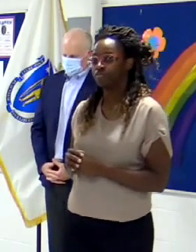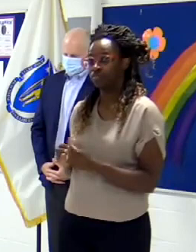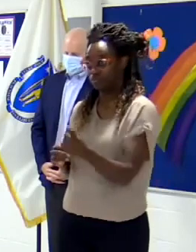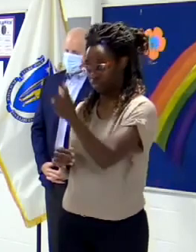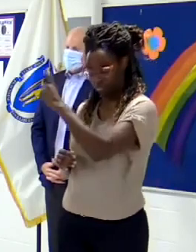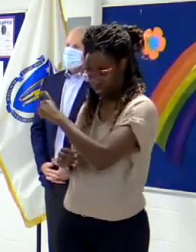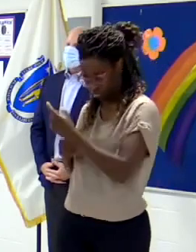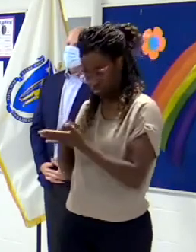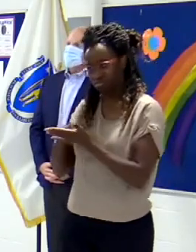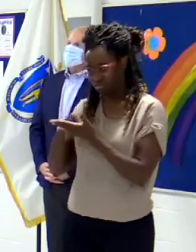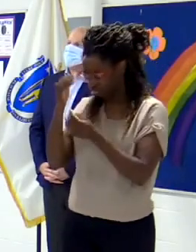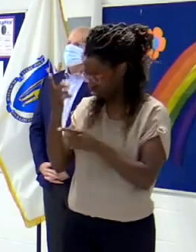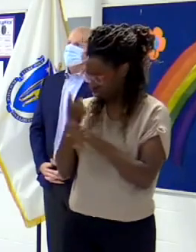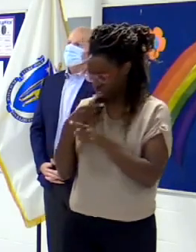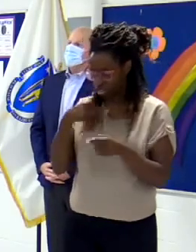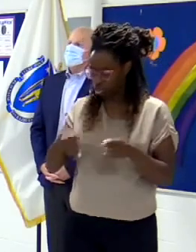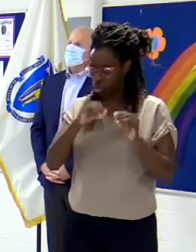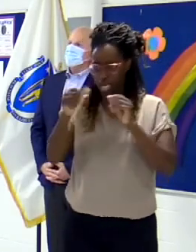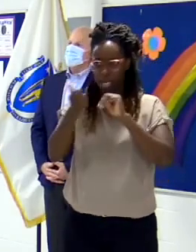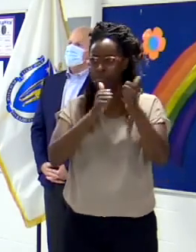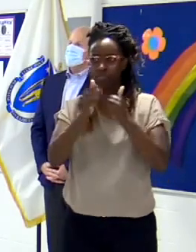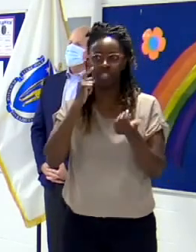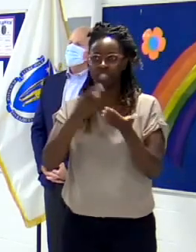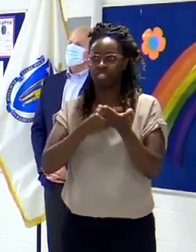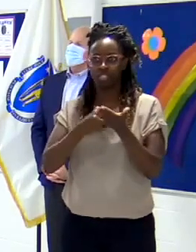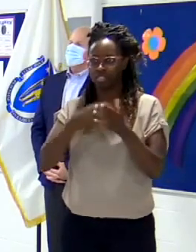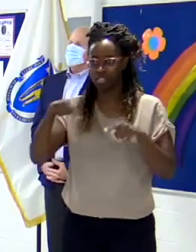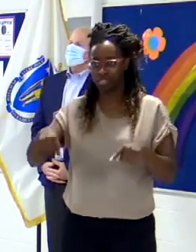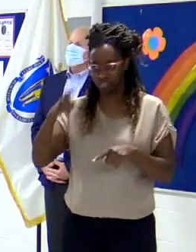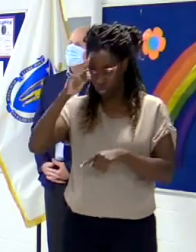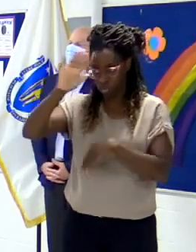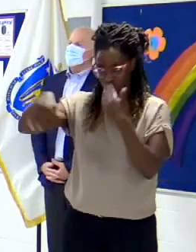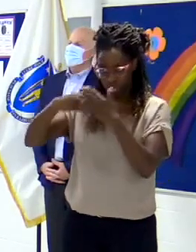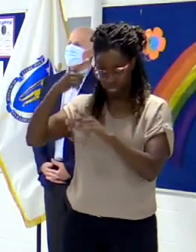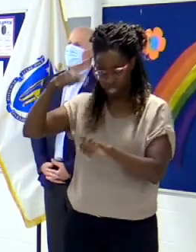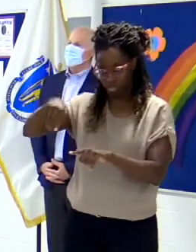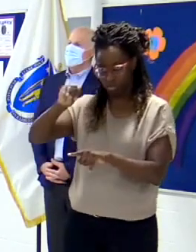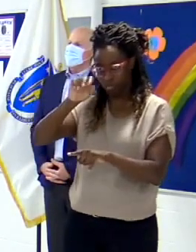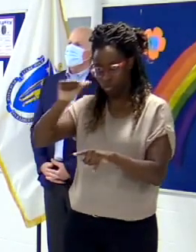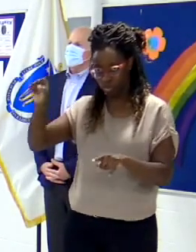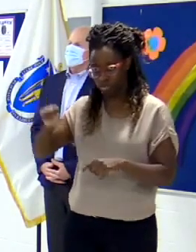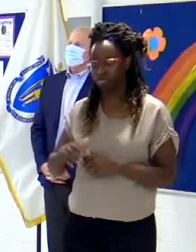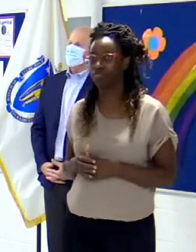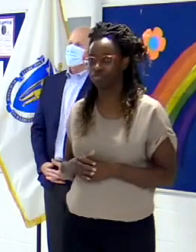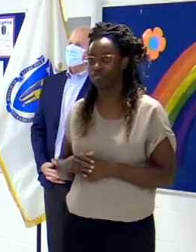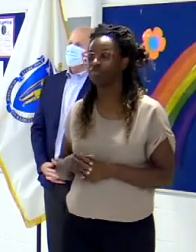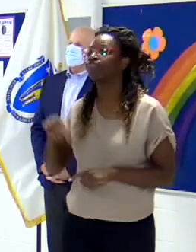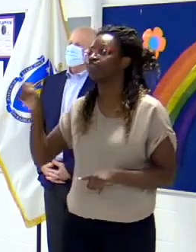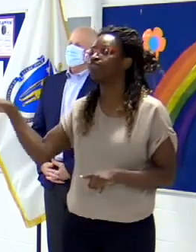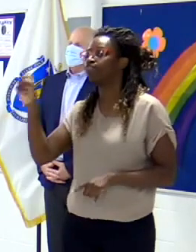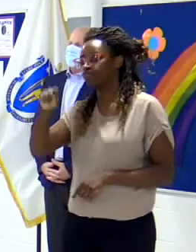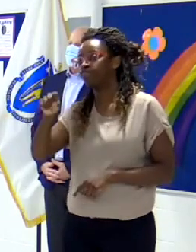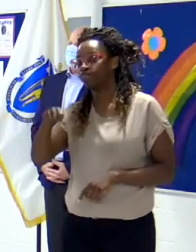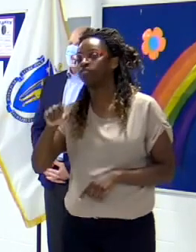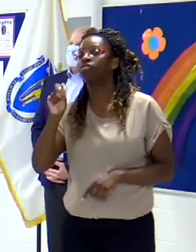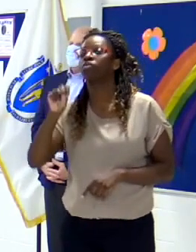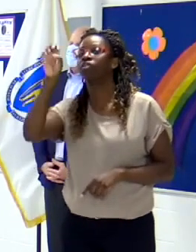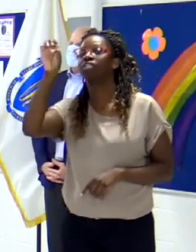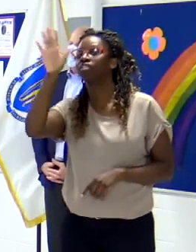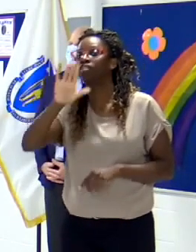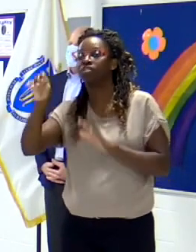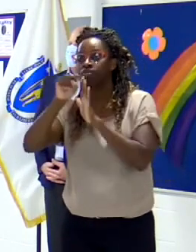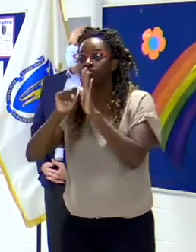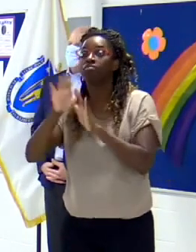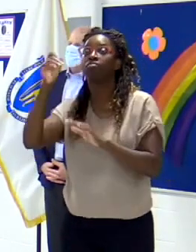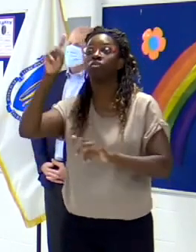I think all of the states in the Northeast have basically agreed that it is the actual act of these big tournaments and